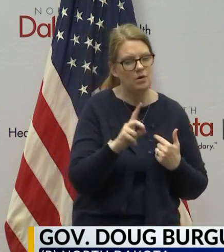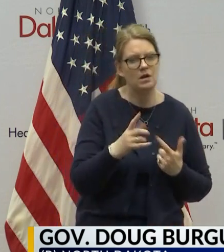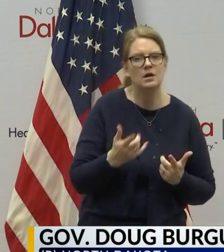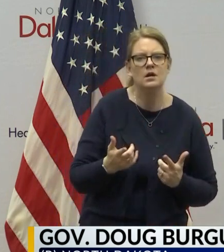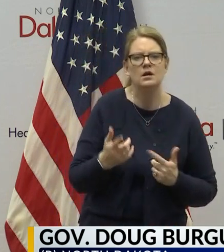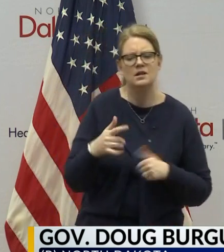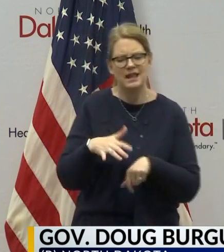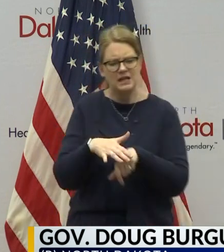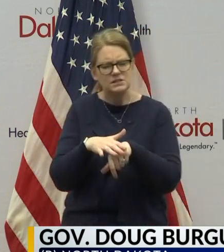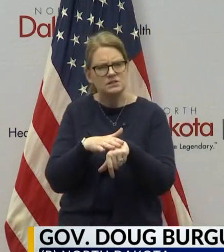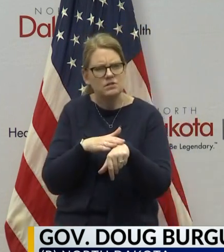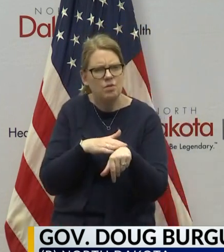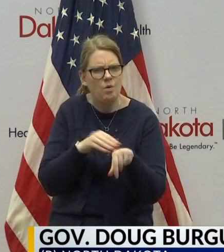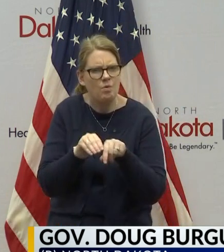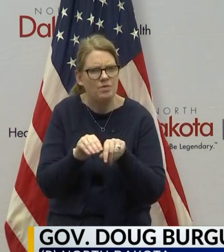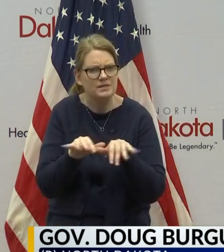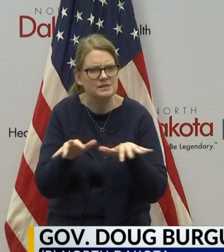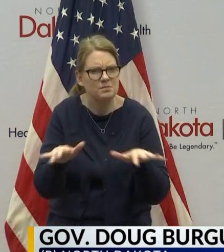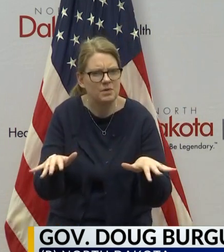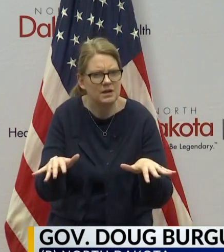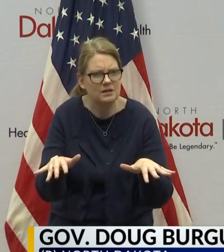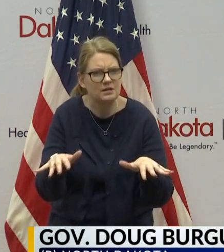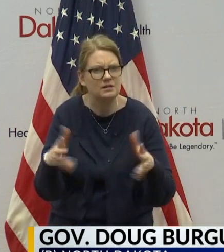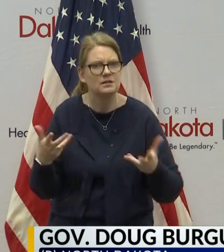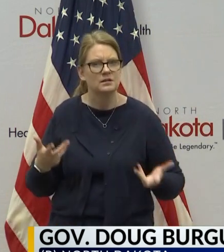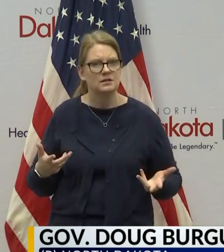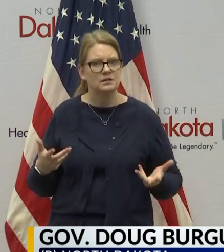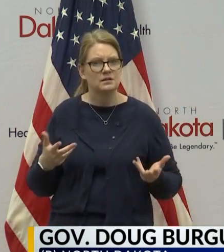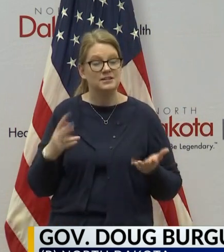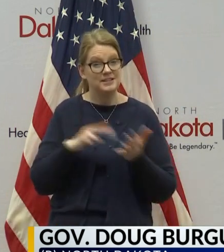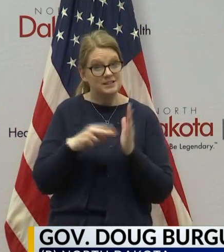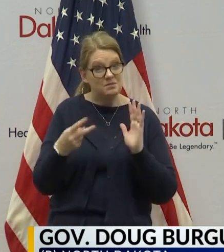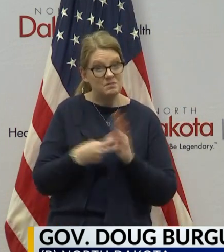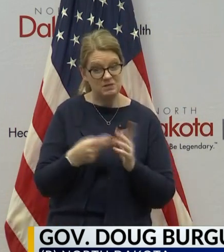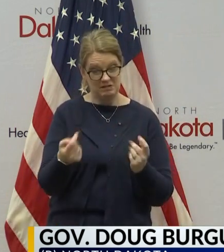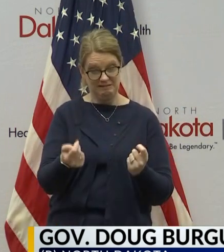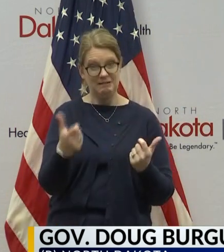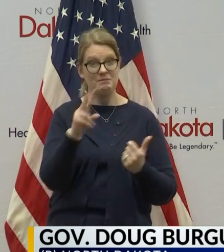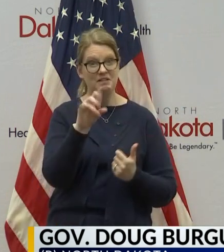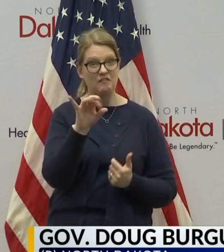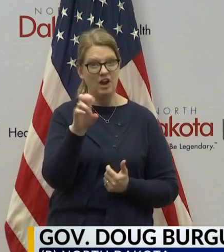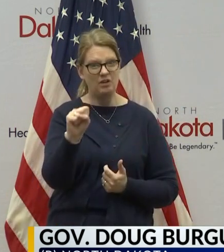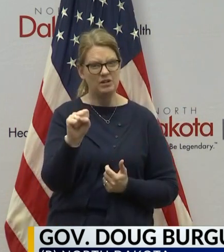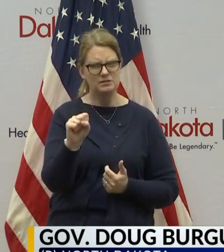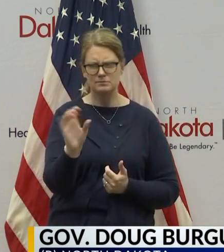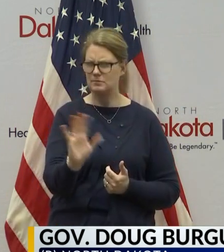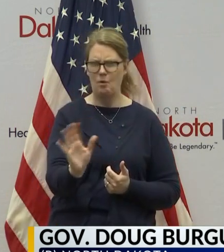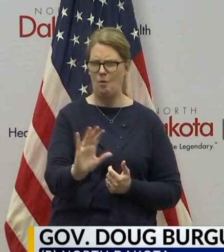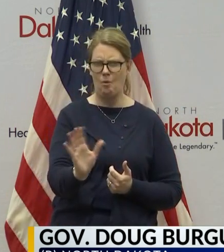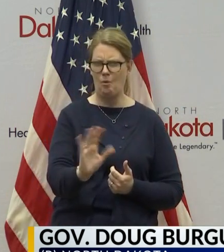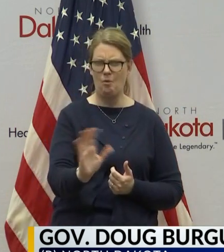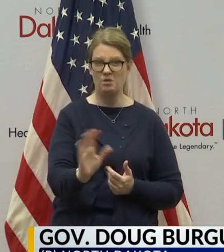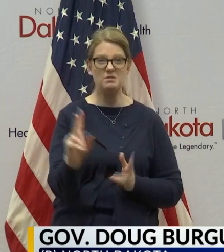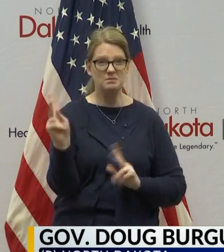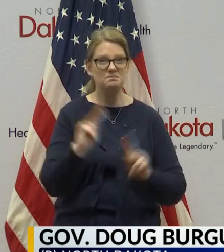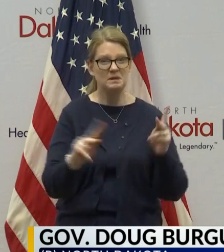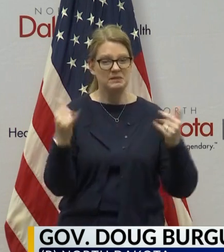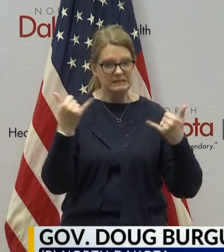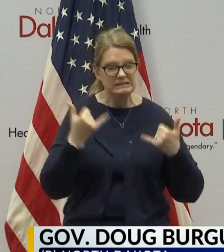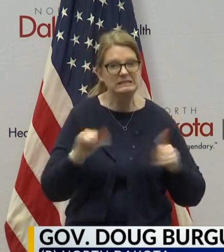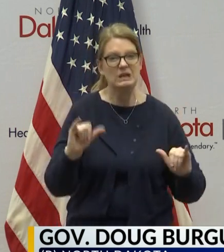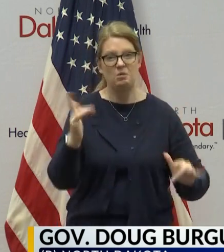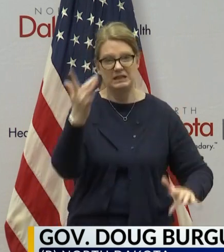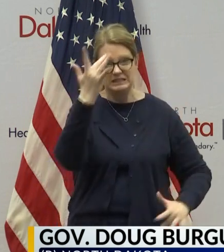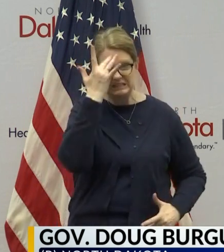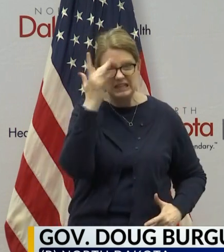this is what we're doing. We're slowing the spread. We're not eliminating the virus. We're just slowing the spread of the virus. And when we